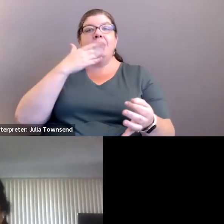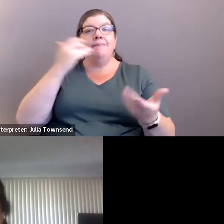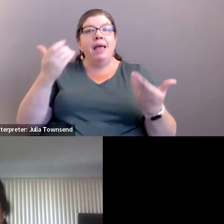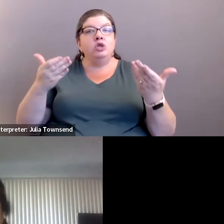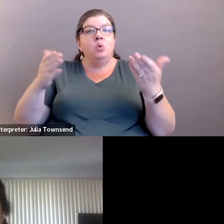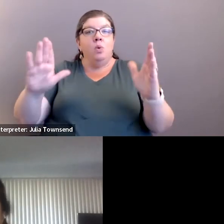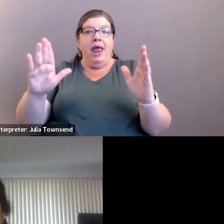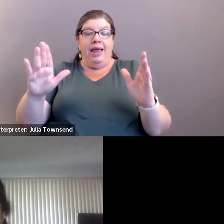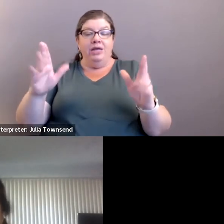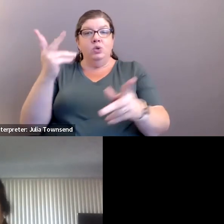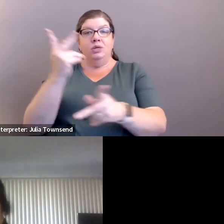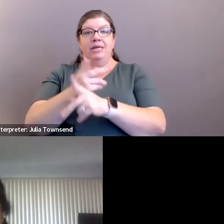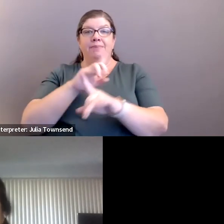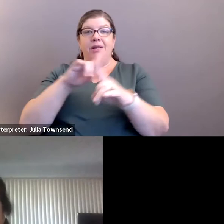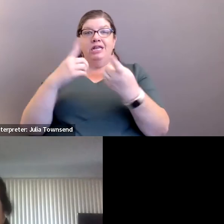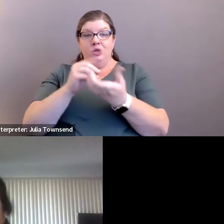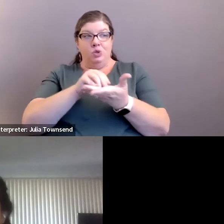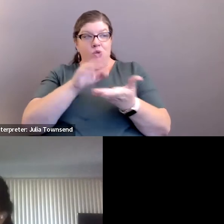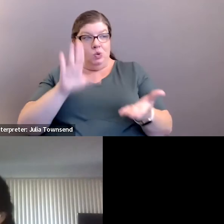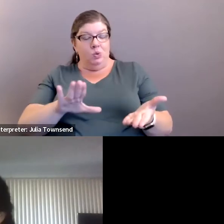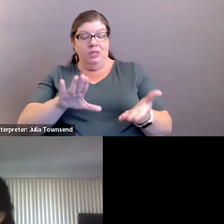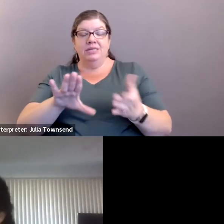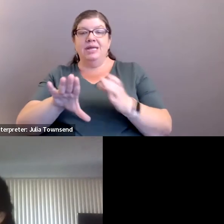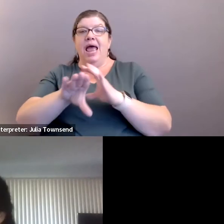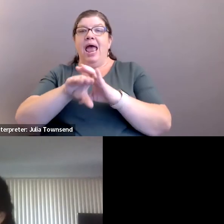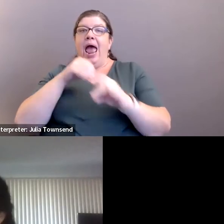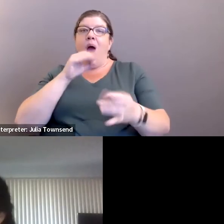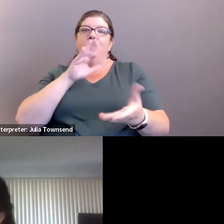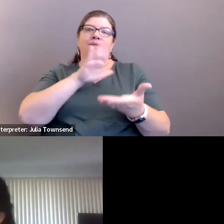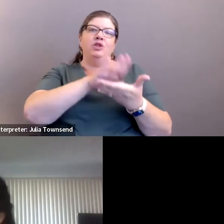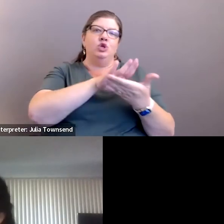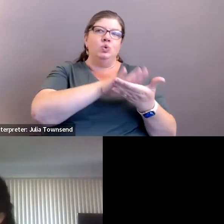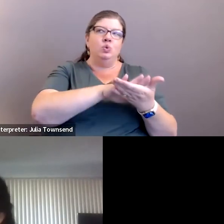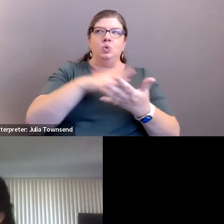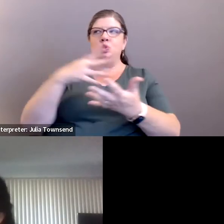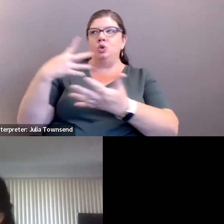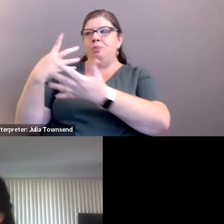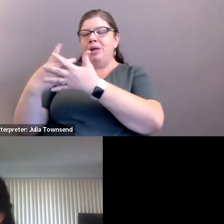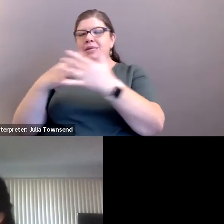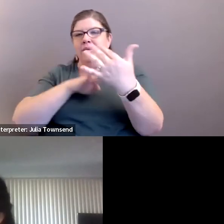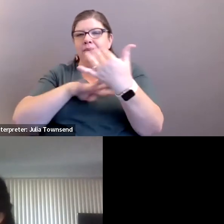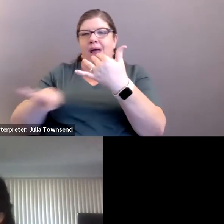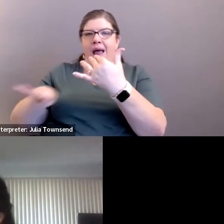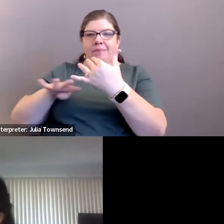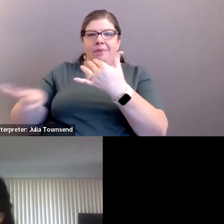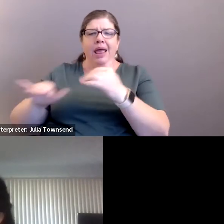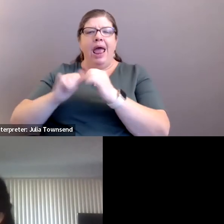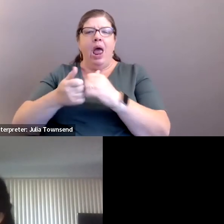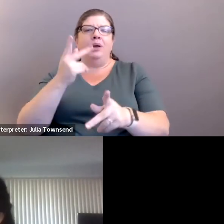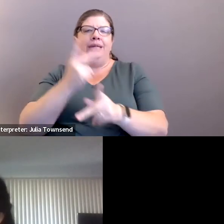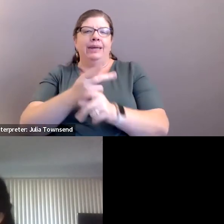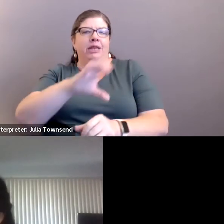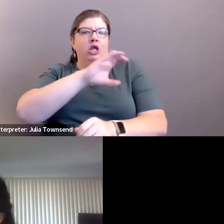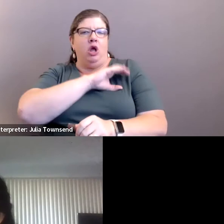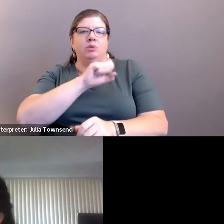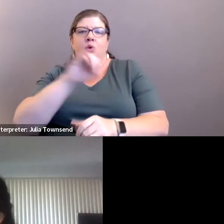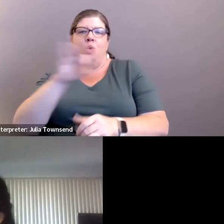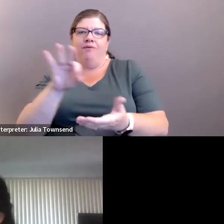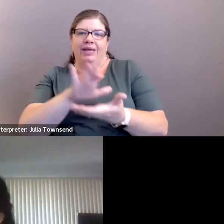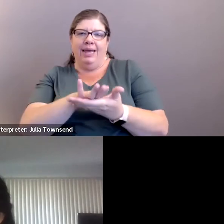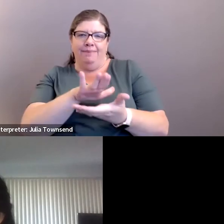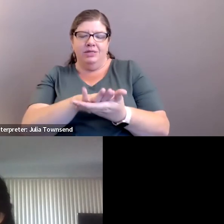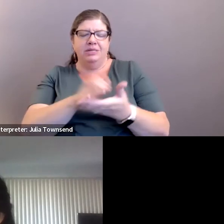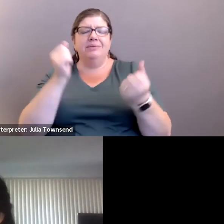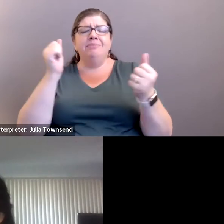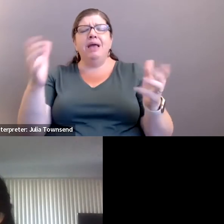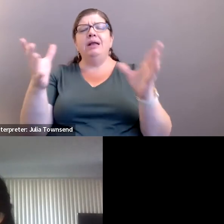ways to keep district students out of the school-to-prison pipeline by keeping cops off campus. The many